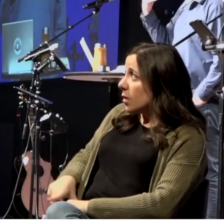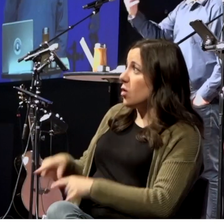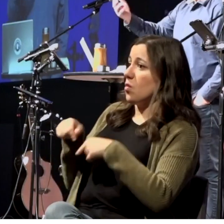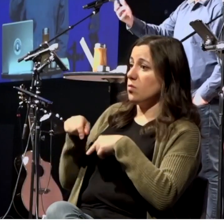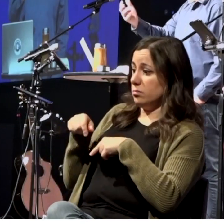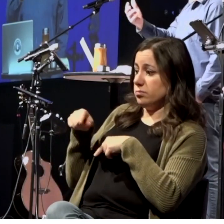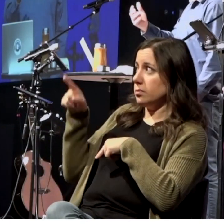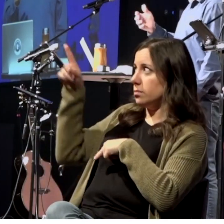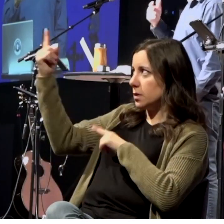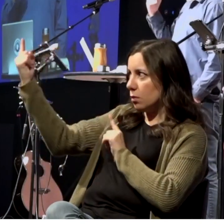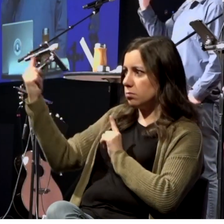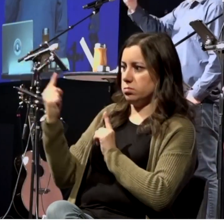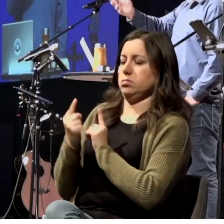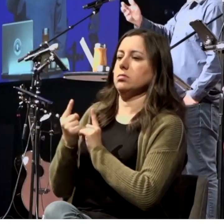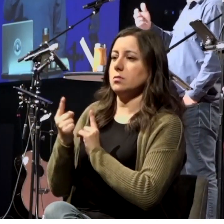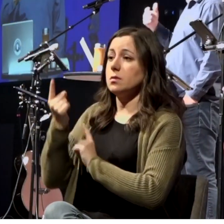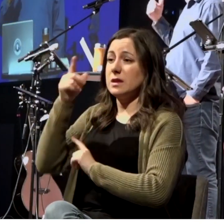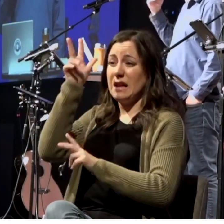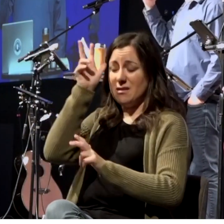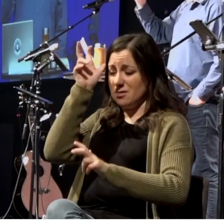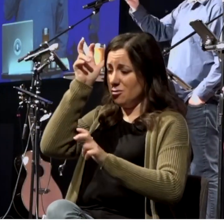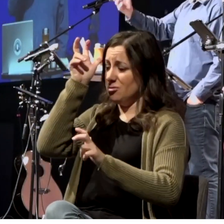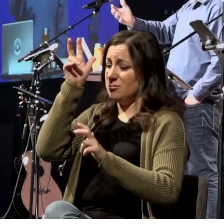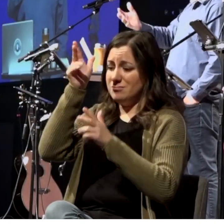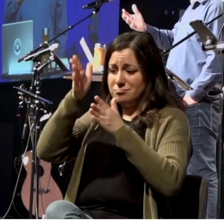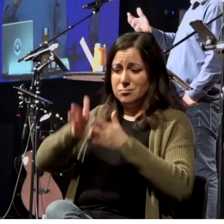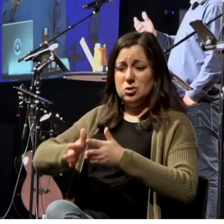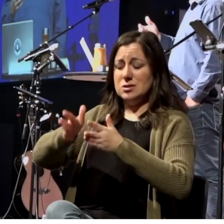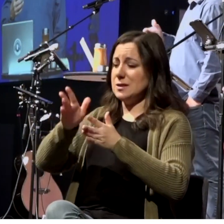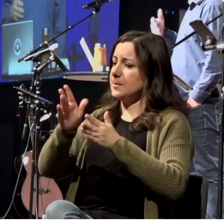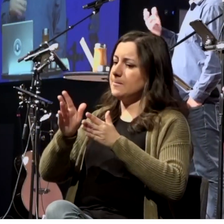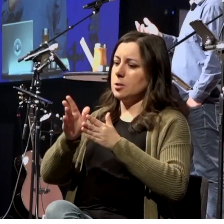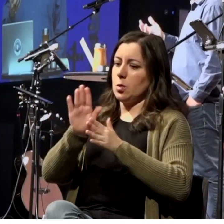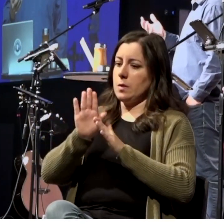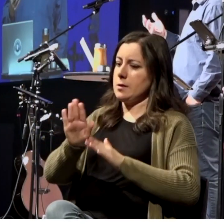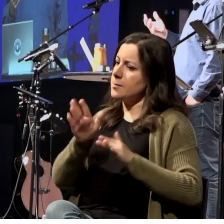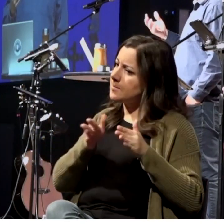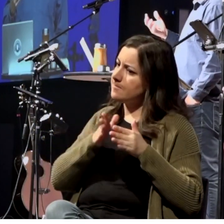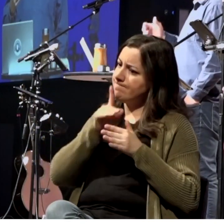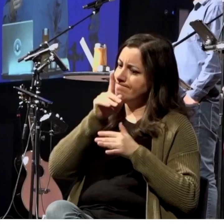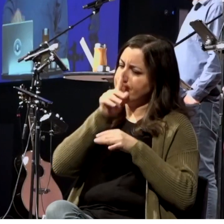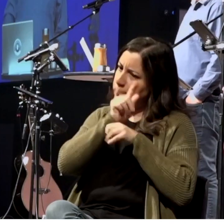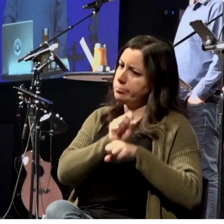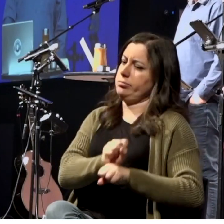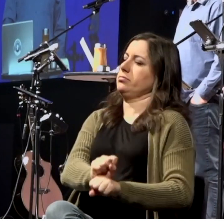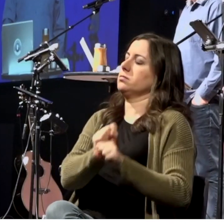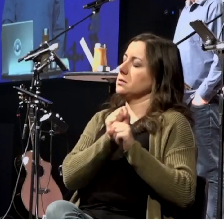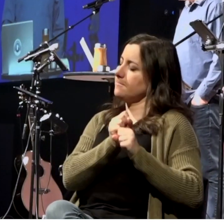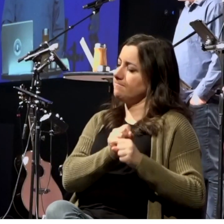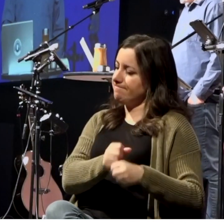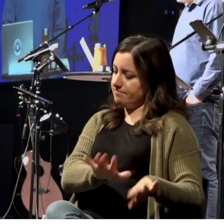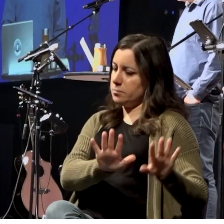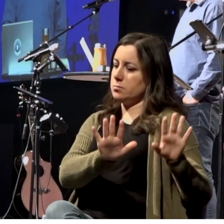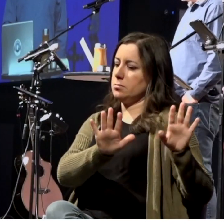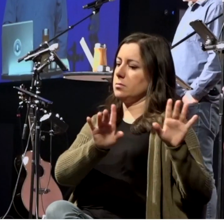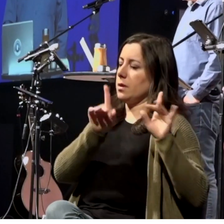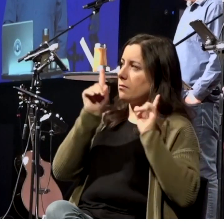he's near. Let the wicked forsake his way and the unrighteous man his thoughts. And the promise that God